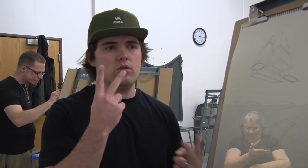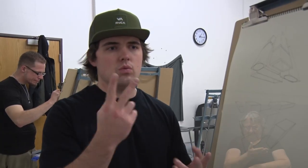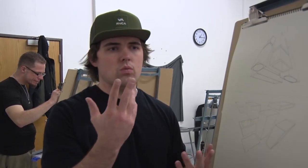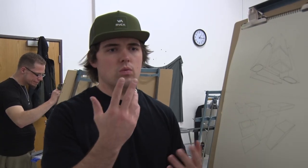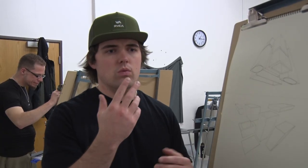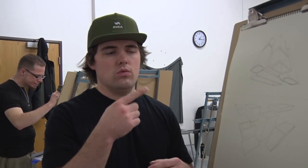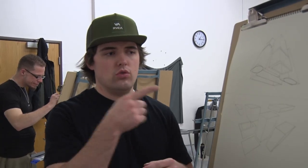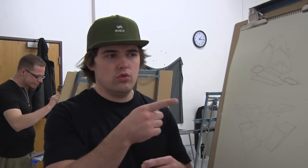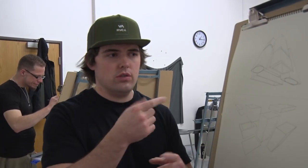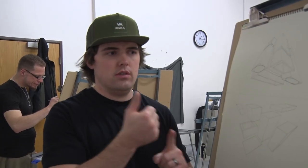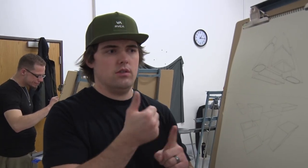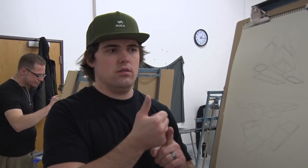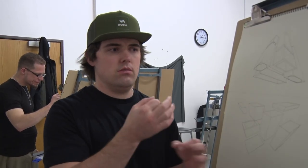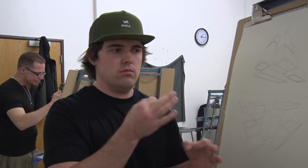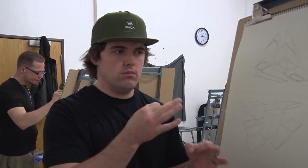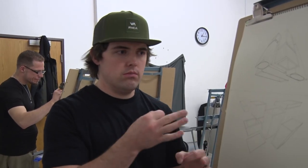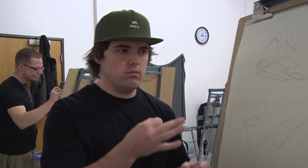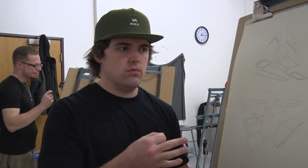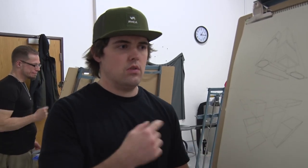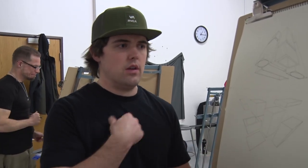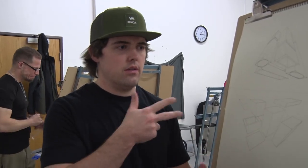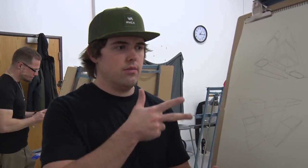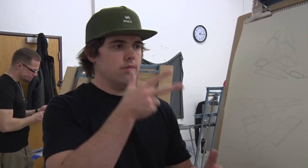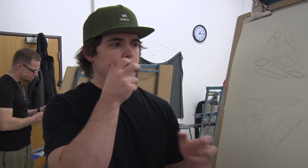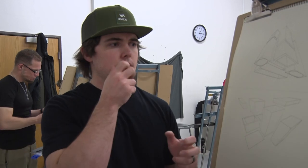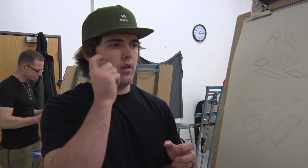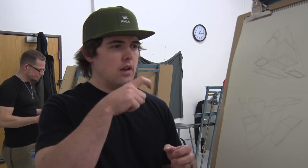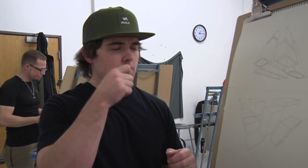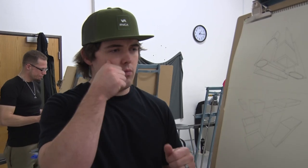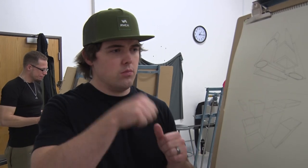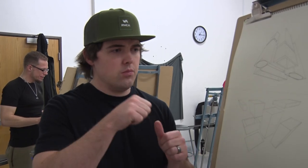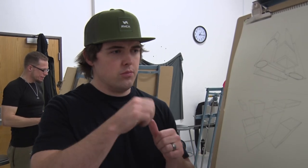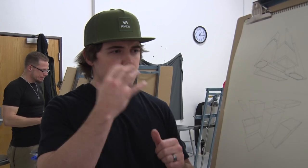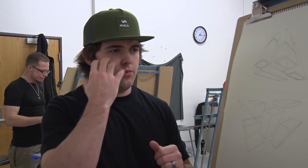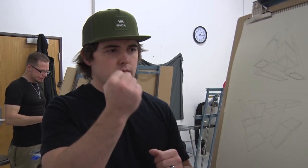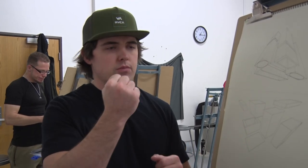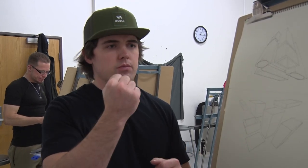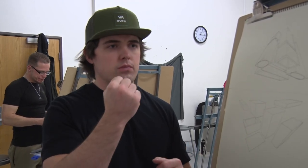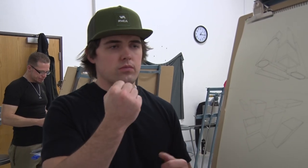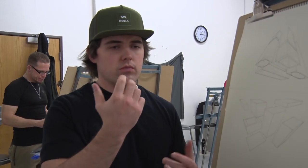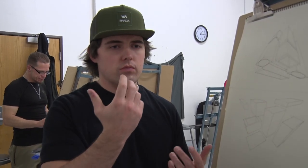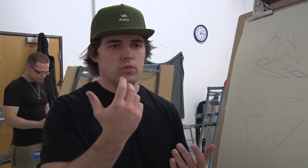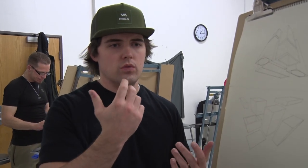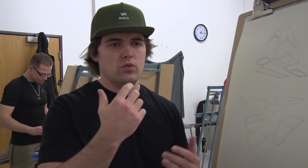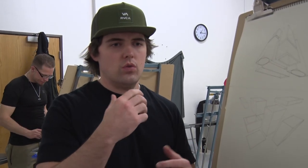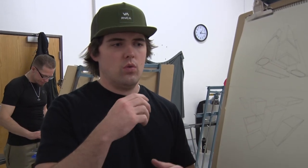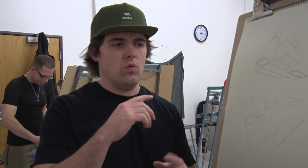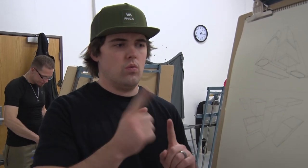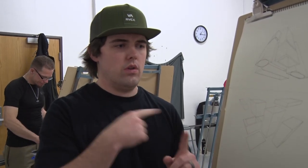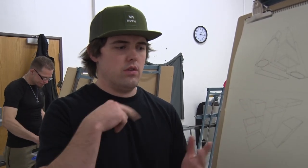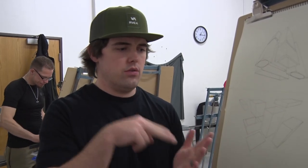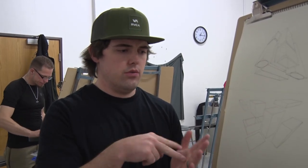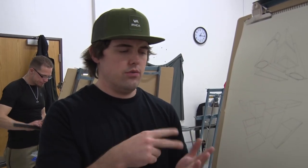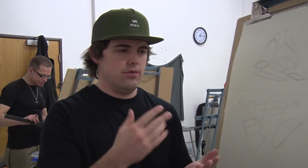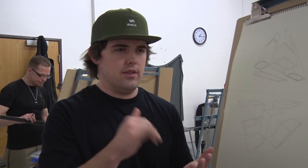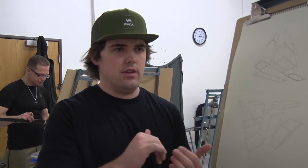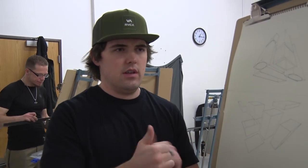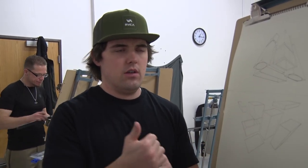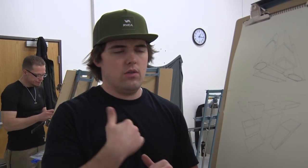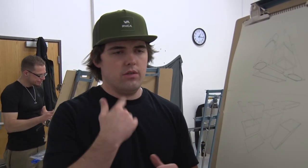Just with chemistry, it's just really visual, so I take in a lot of the visual information that we learn